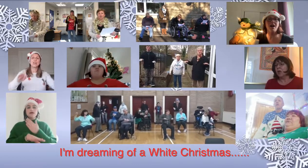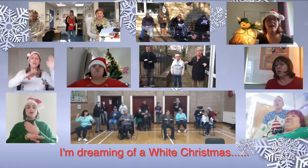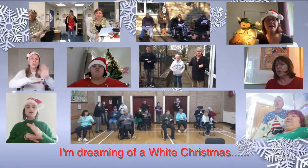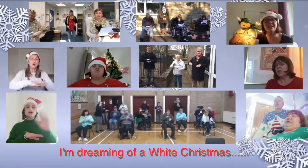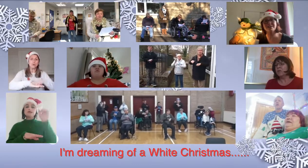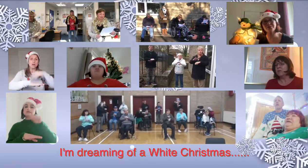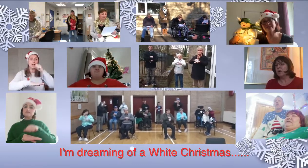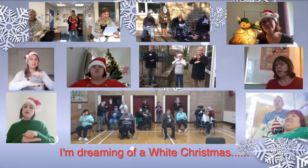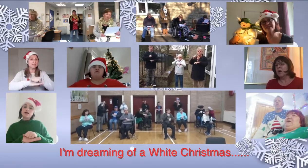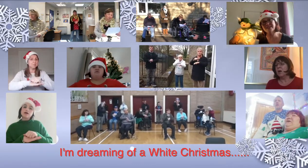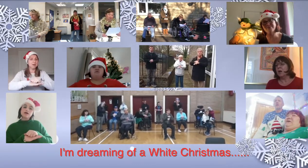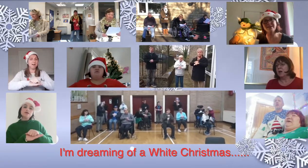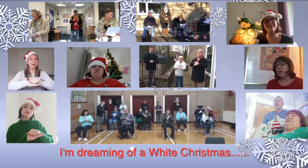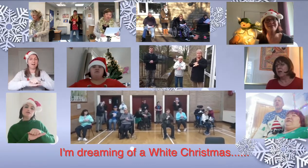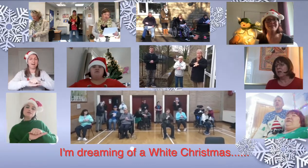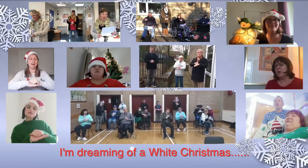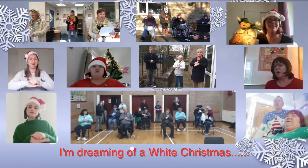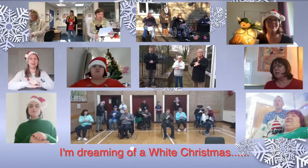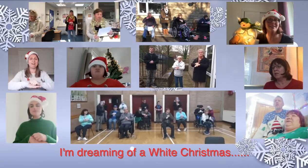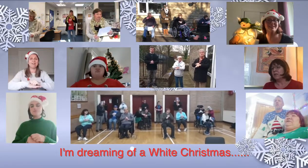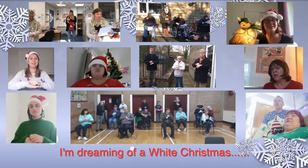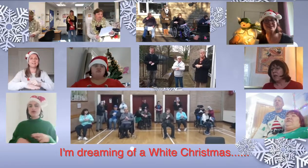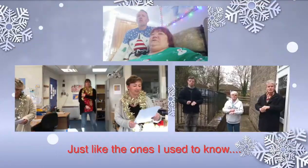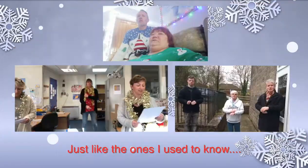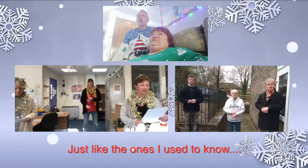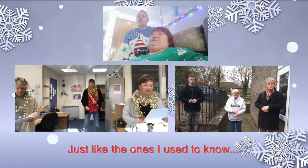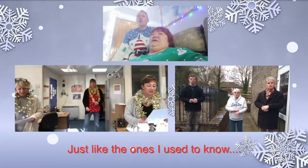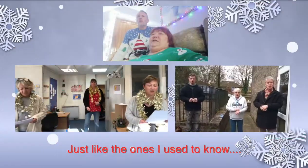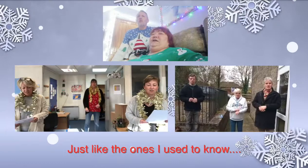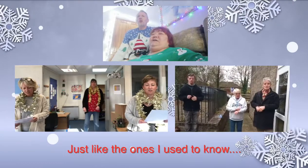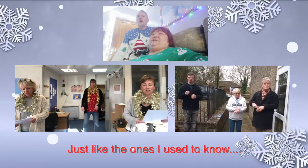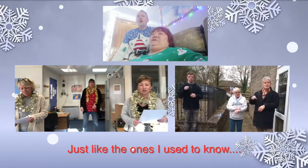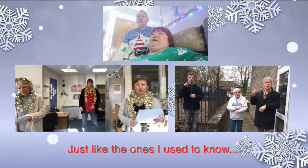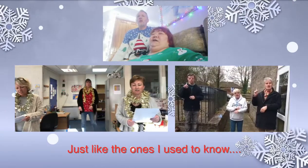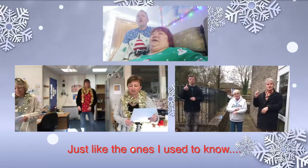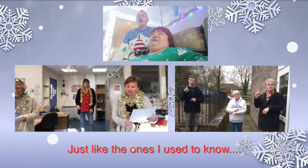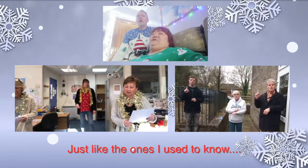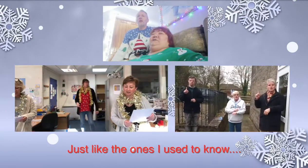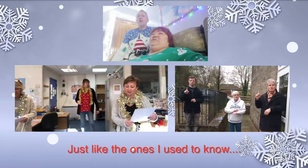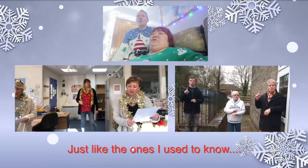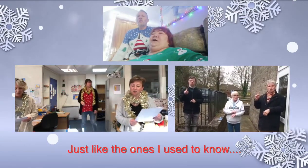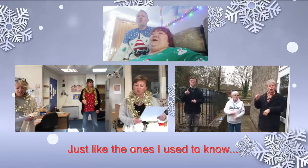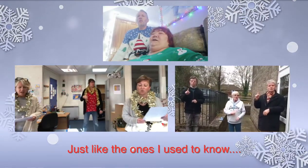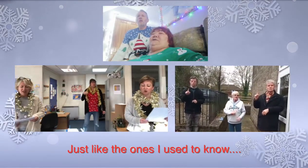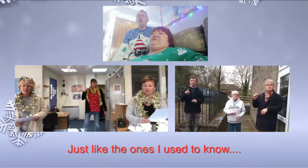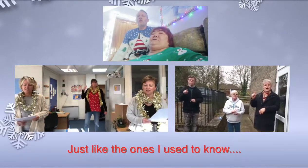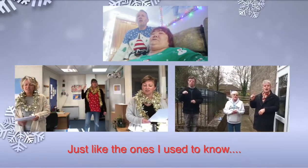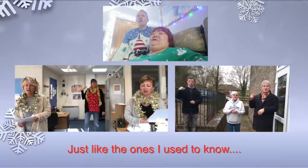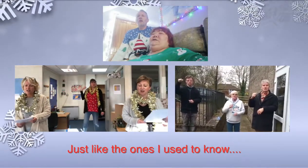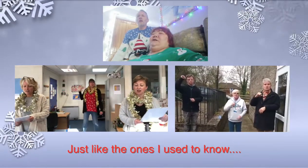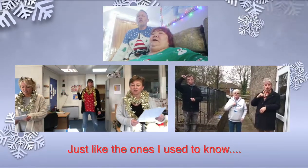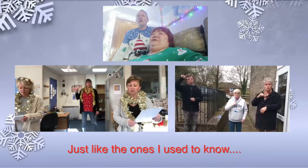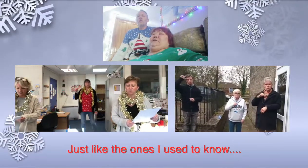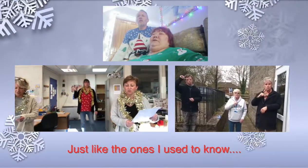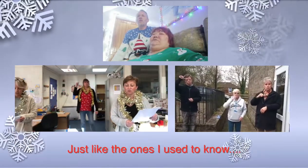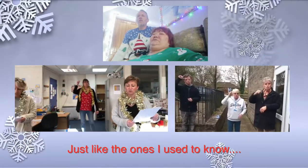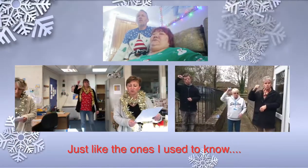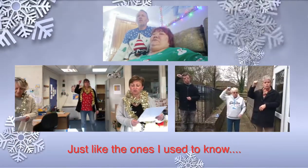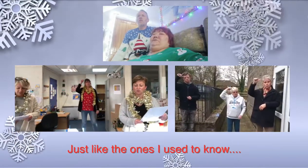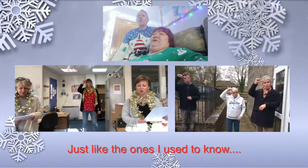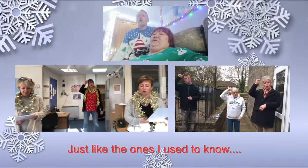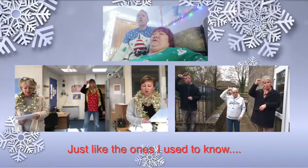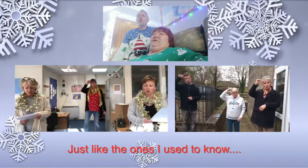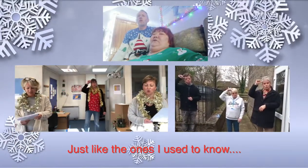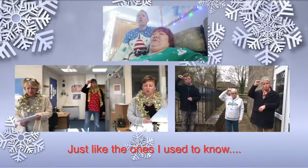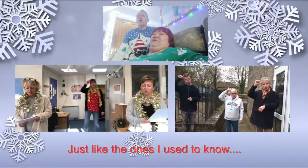with my arms You're just like the ones I used